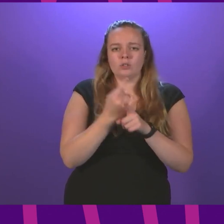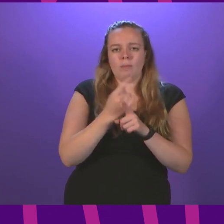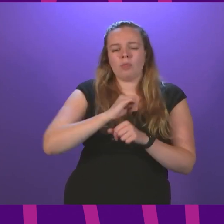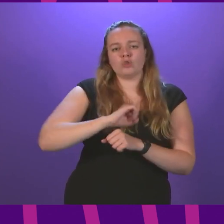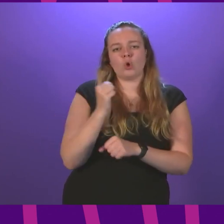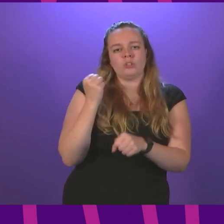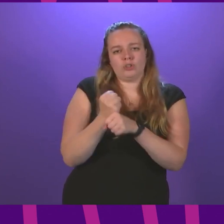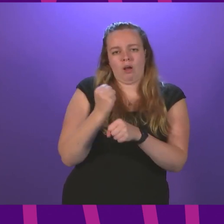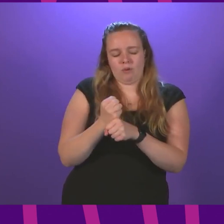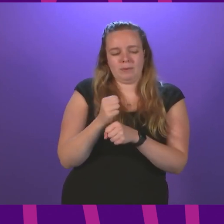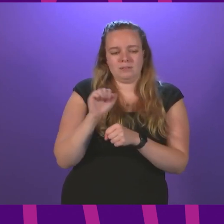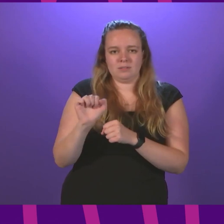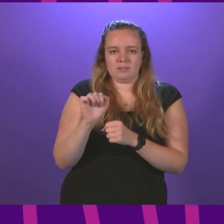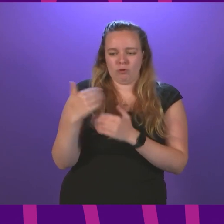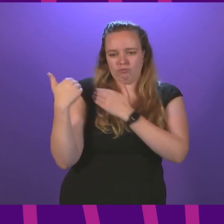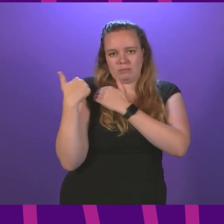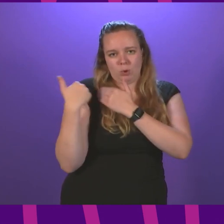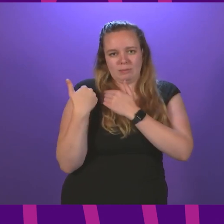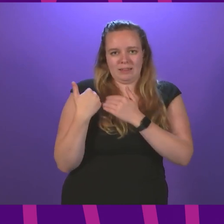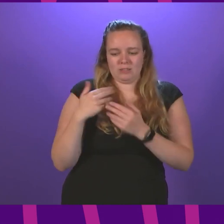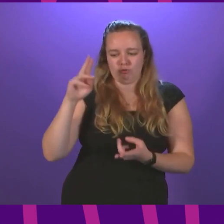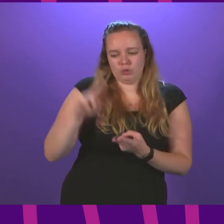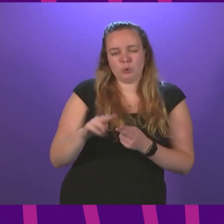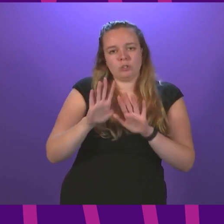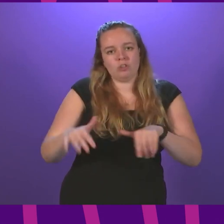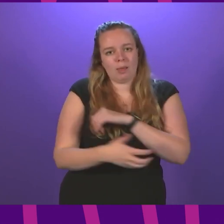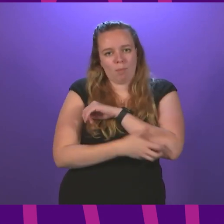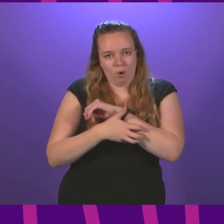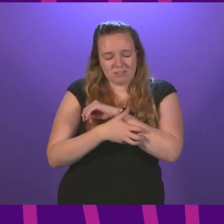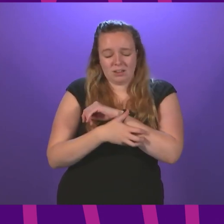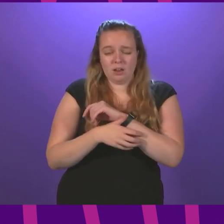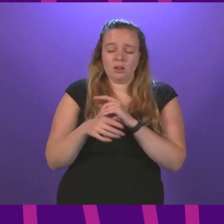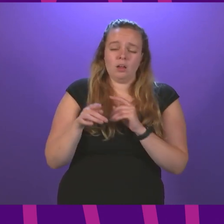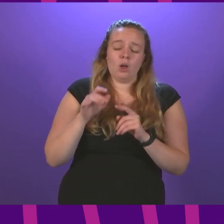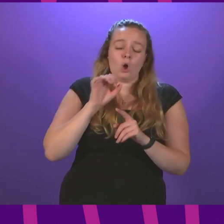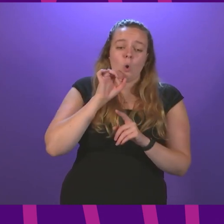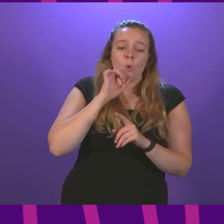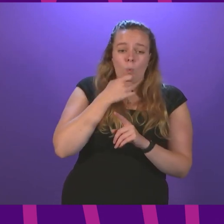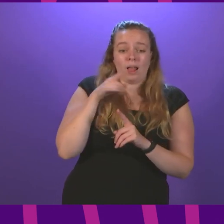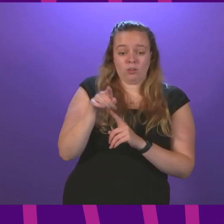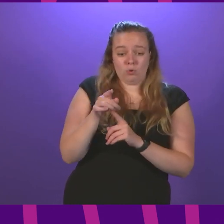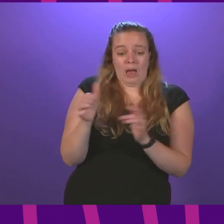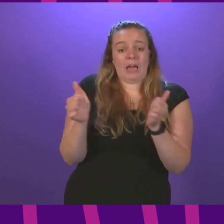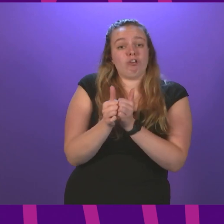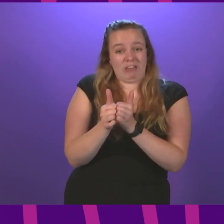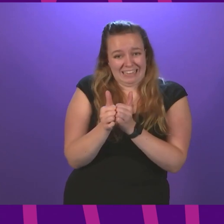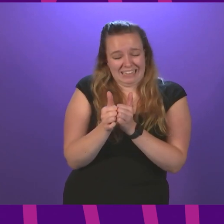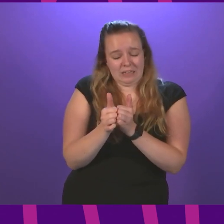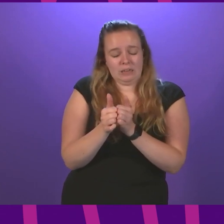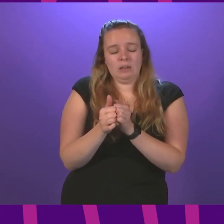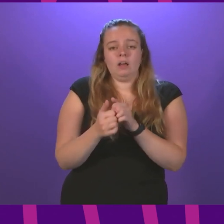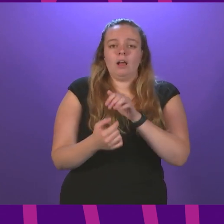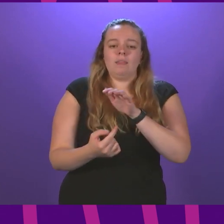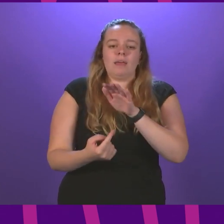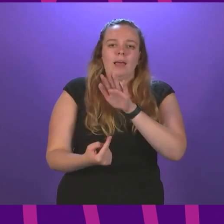the Scottish Government's responsibilities on reducing child poverty, will you agree that the imperative,